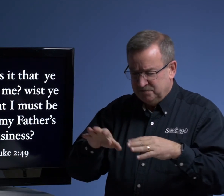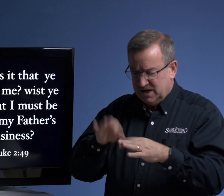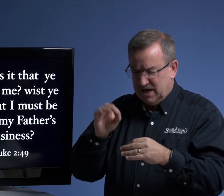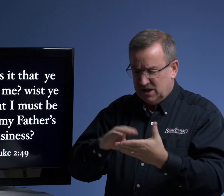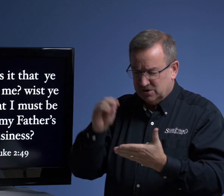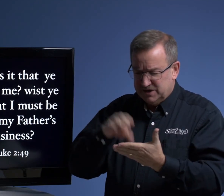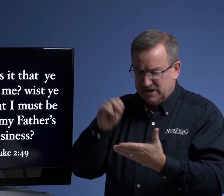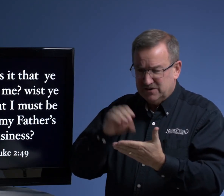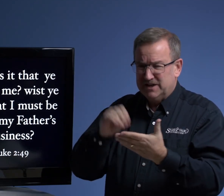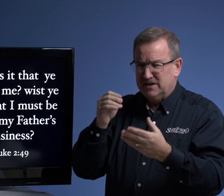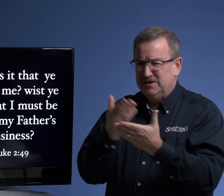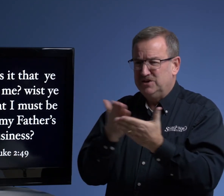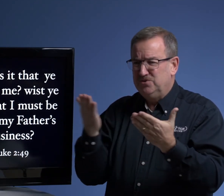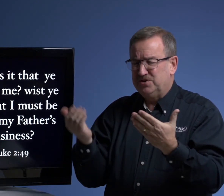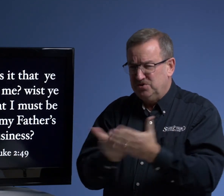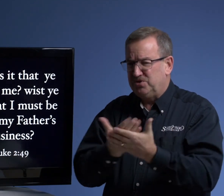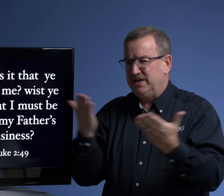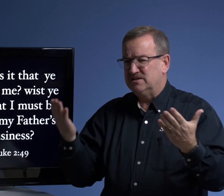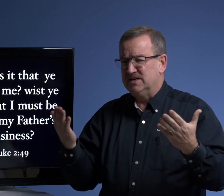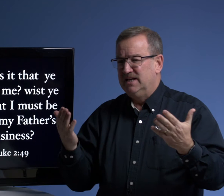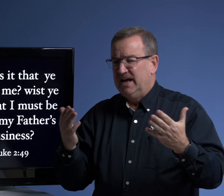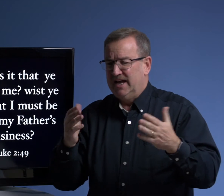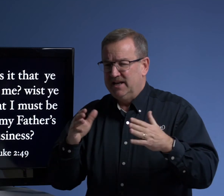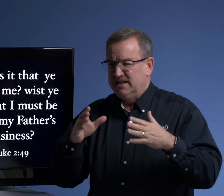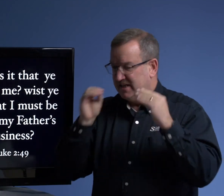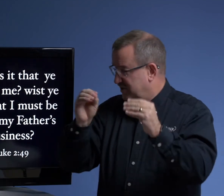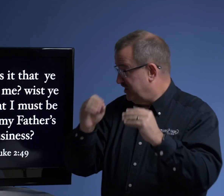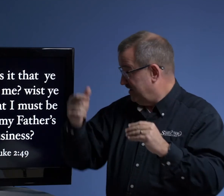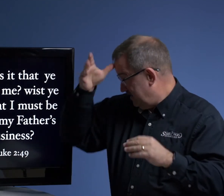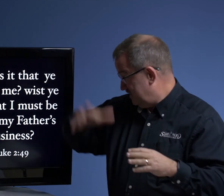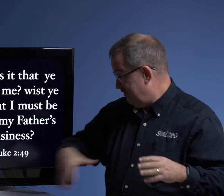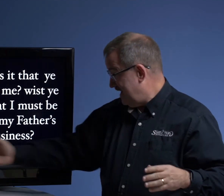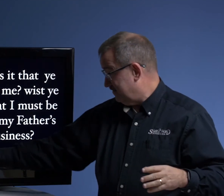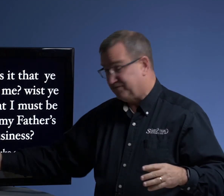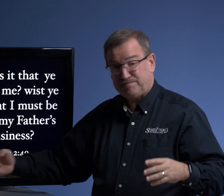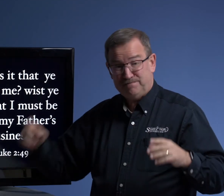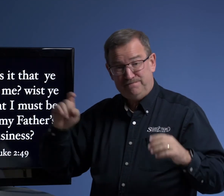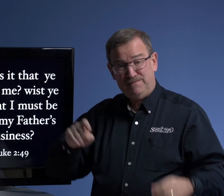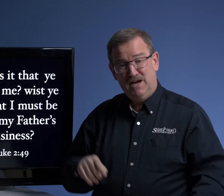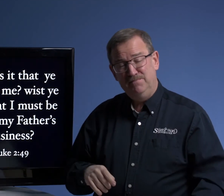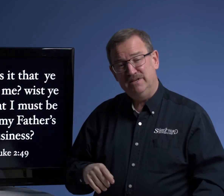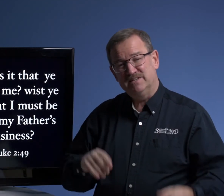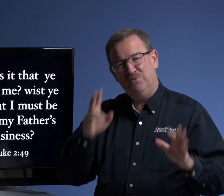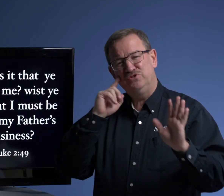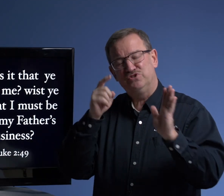uh, learning and learning and learning new, new things and, and teaching these men. I must, I want you to